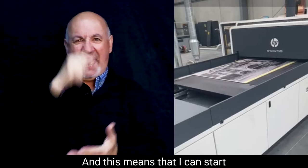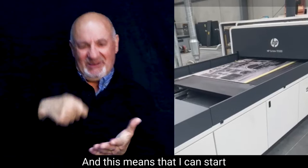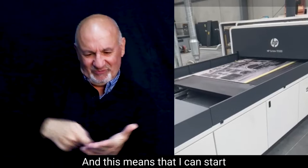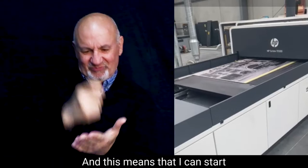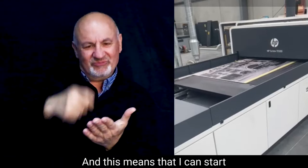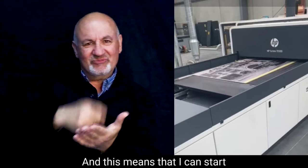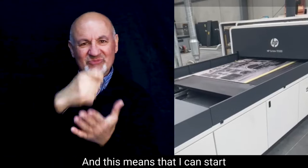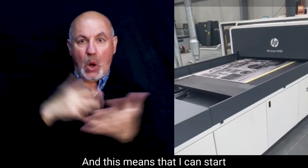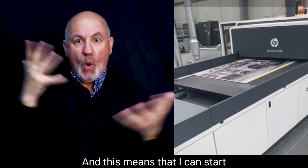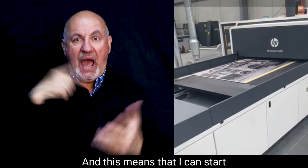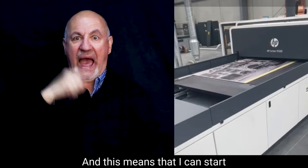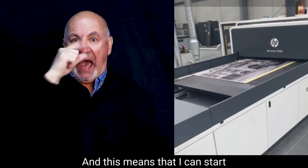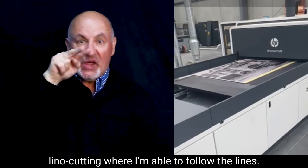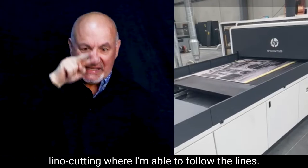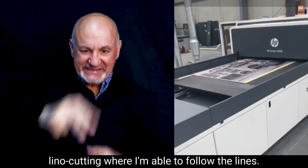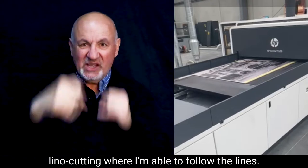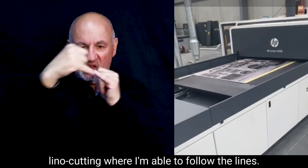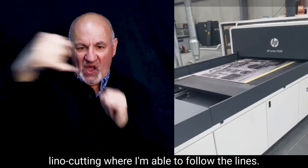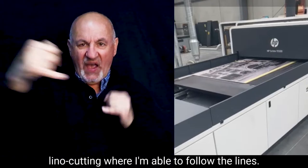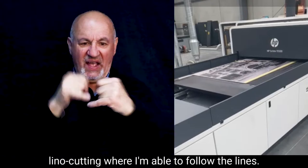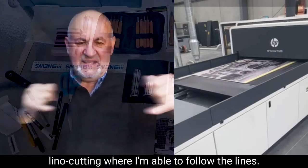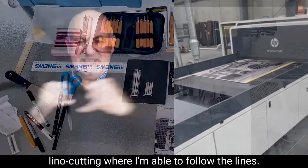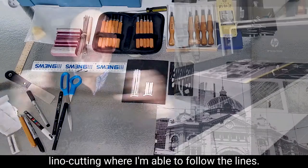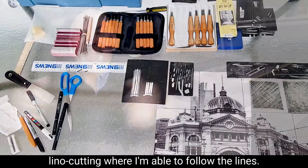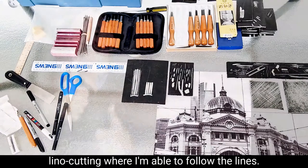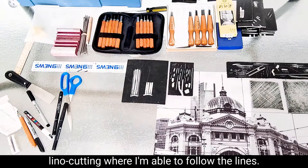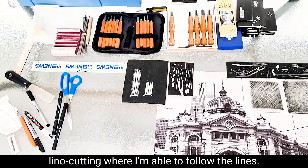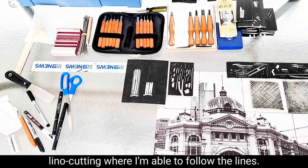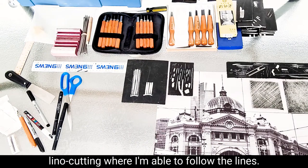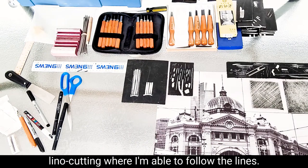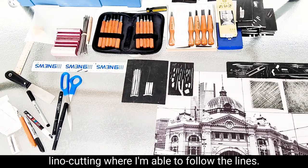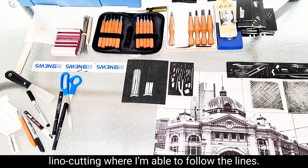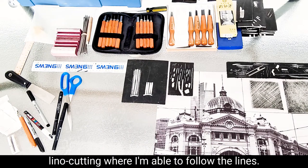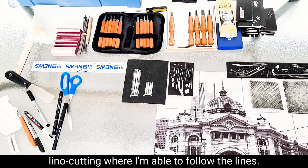And this means that I can start lino cutting where I'm able to follow the lines.